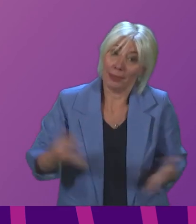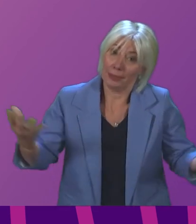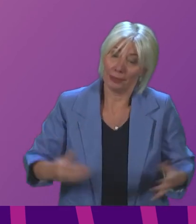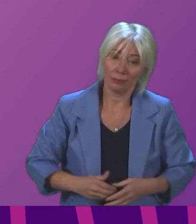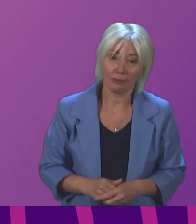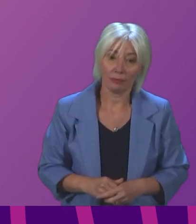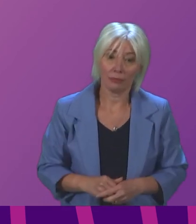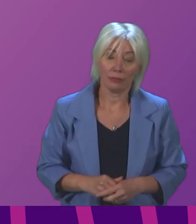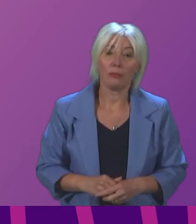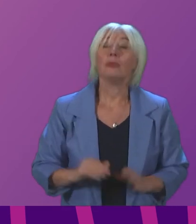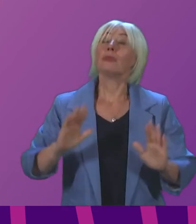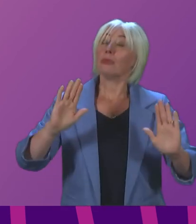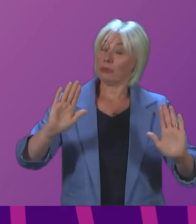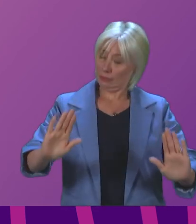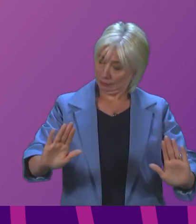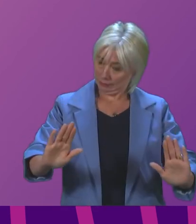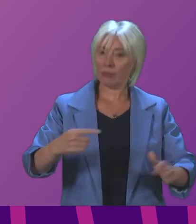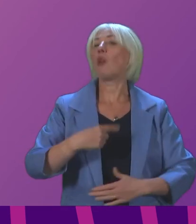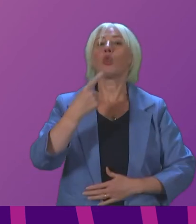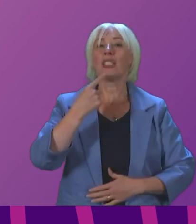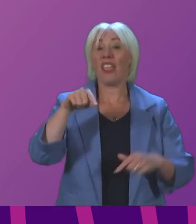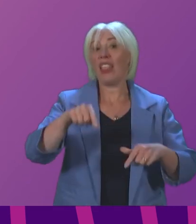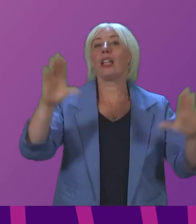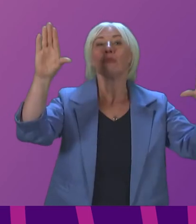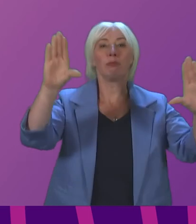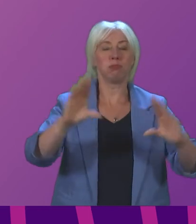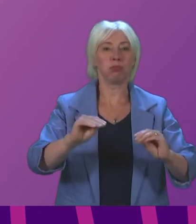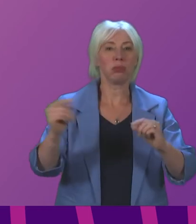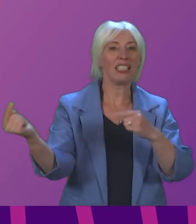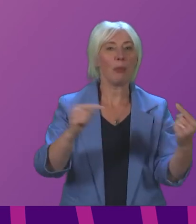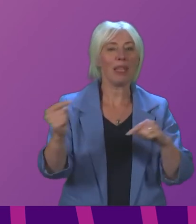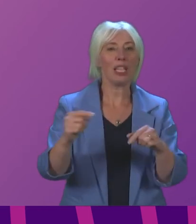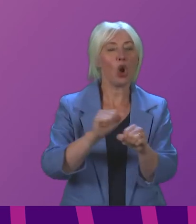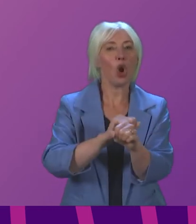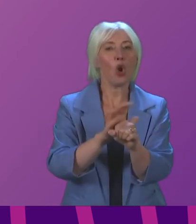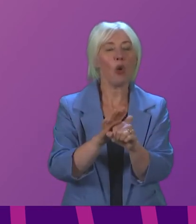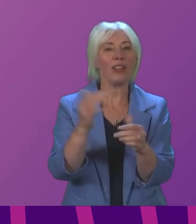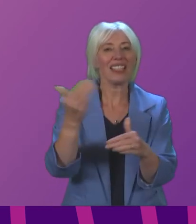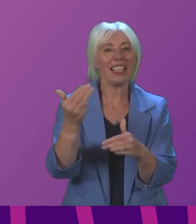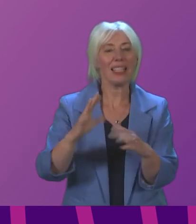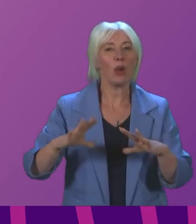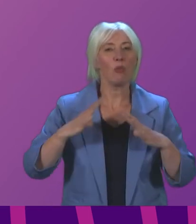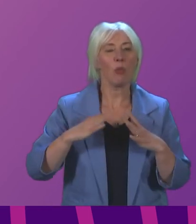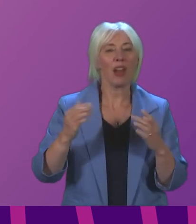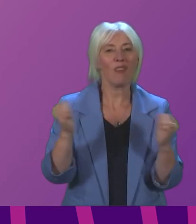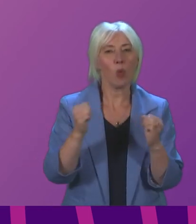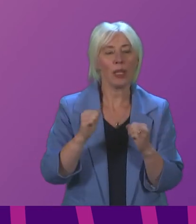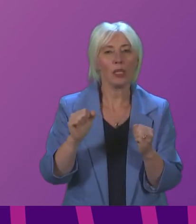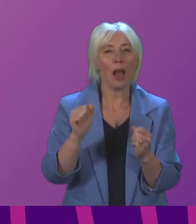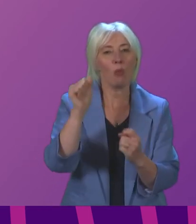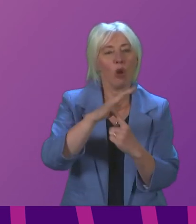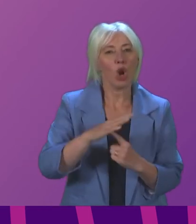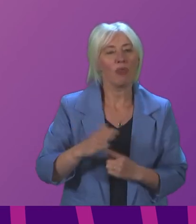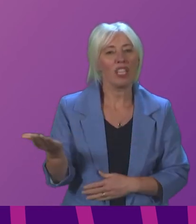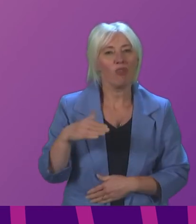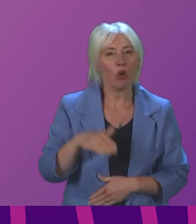as I was going to say that concludes the debate on Covid-19 preparing for winter and priorities for recovery